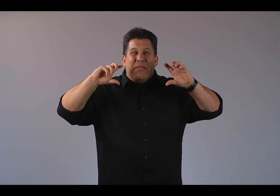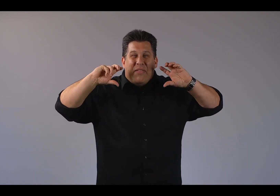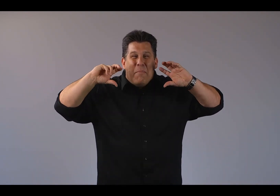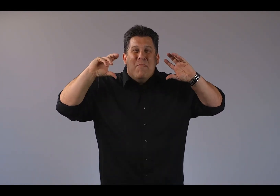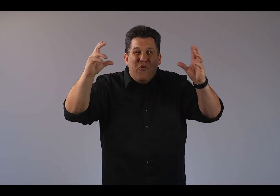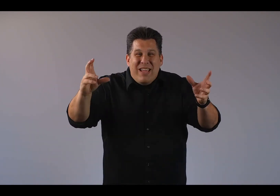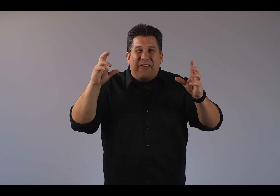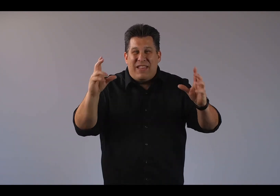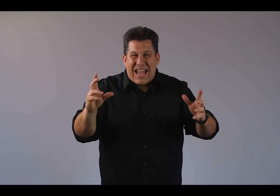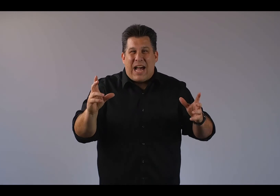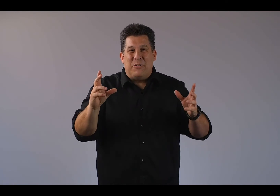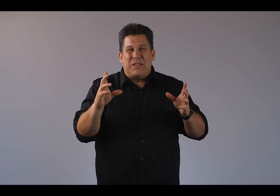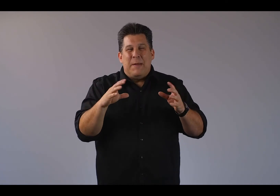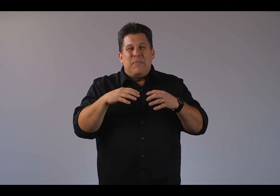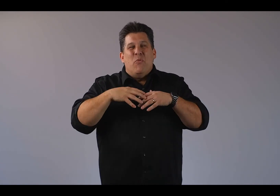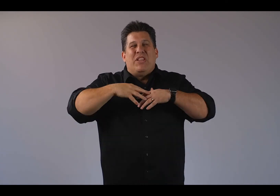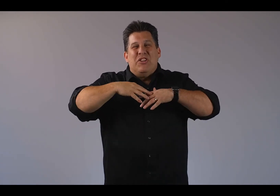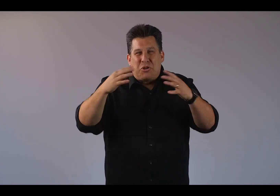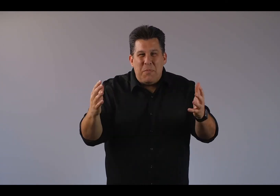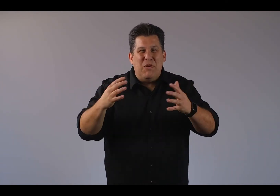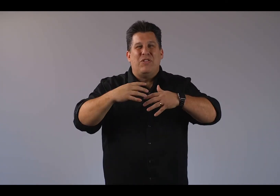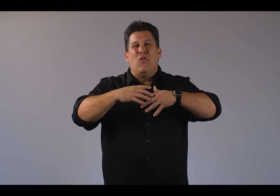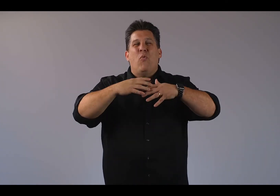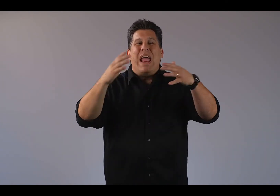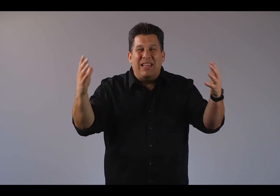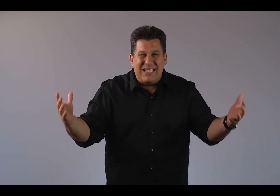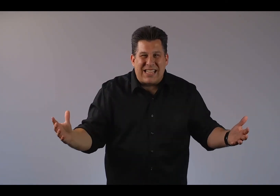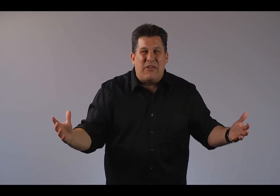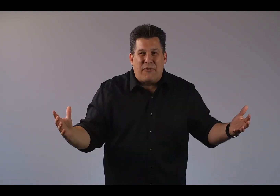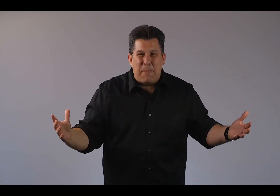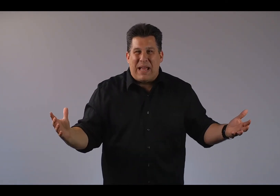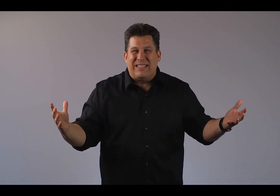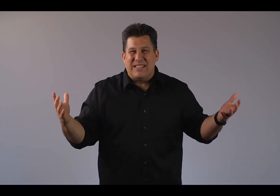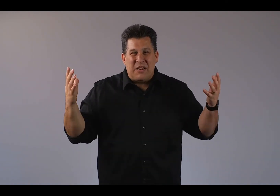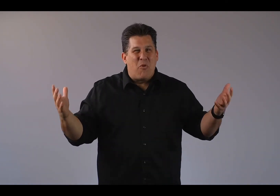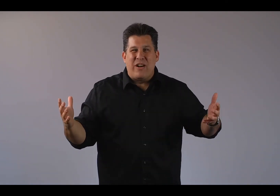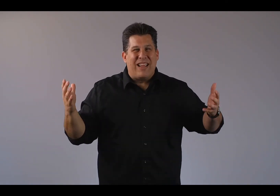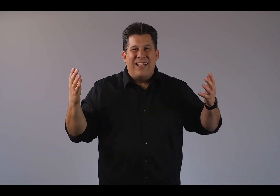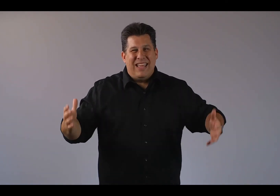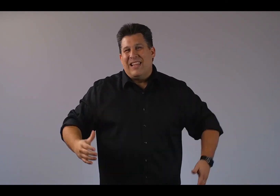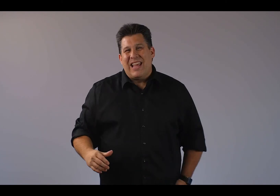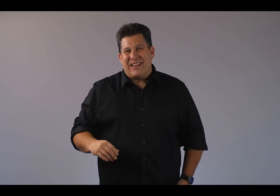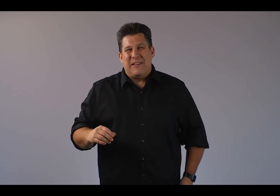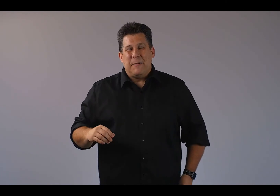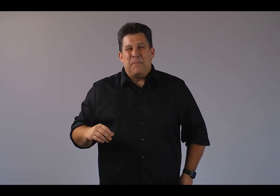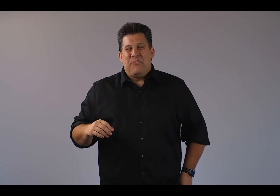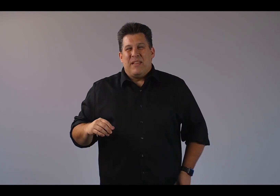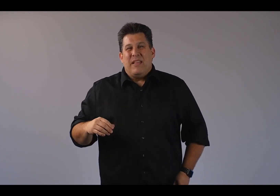the mooing of the cows would contribute to the wailing sound of repentance and mourning in the land. They